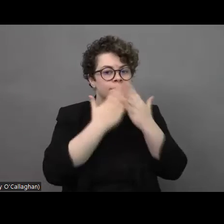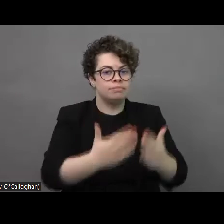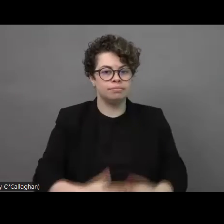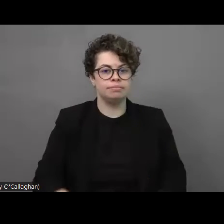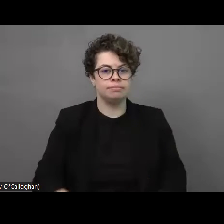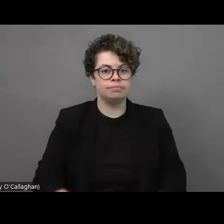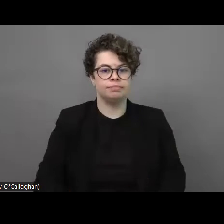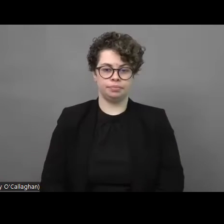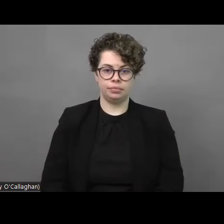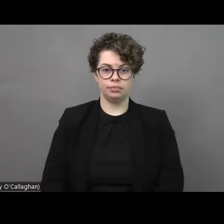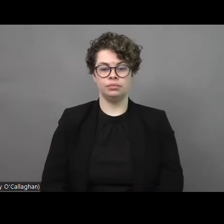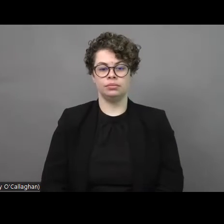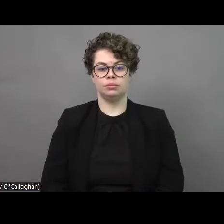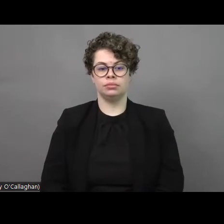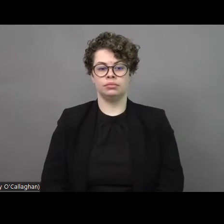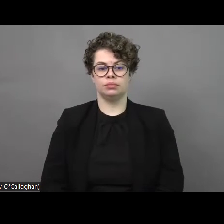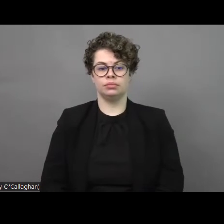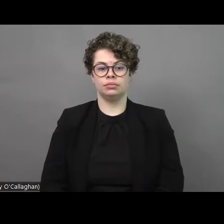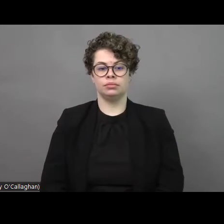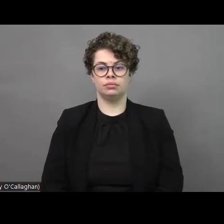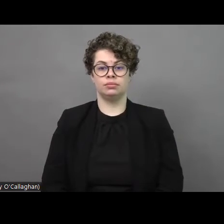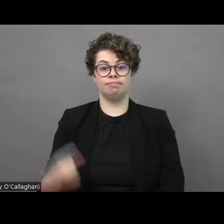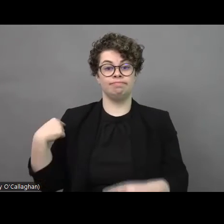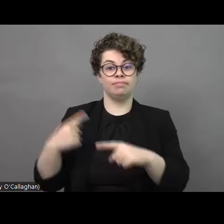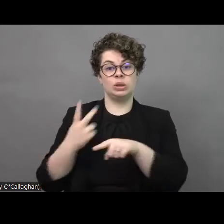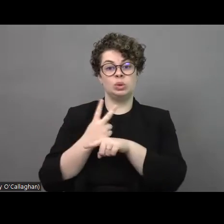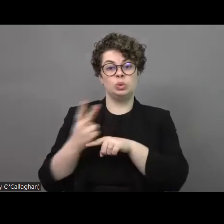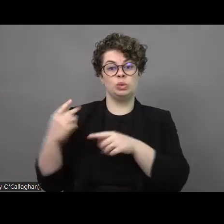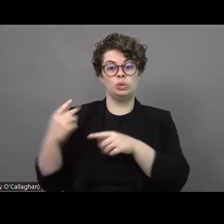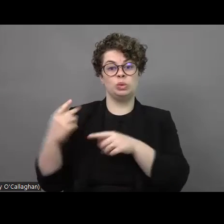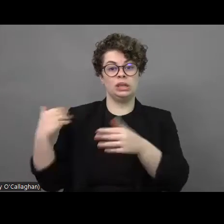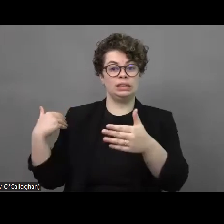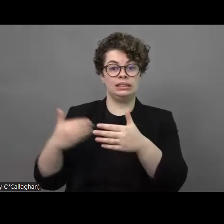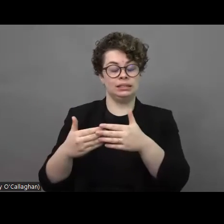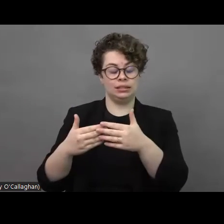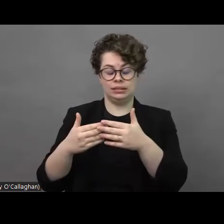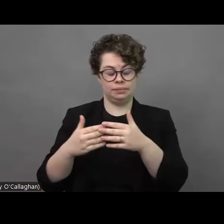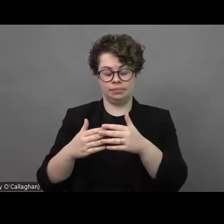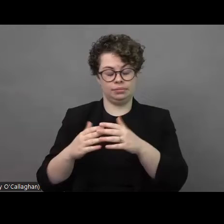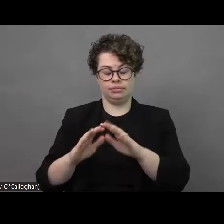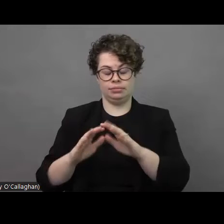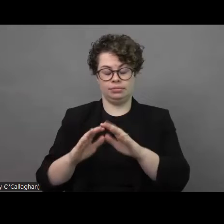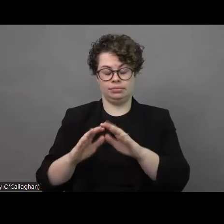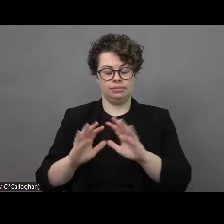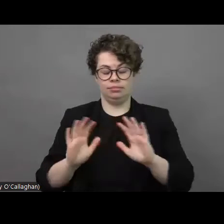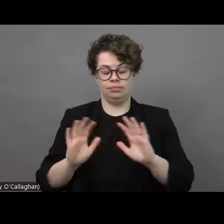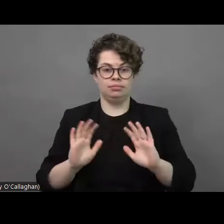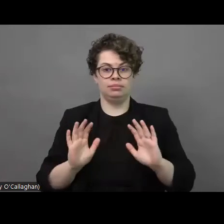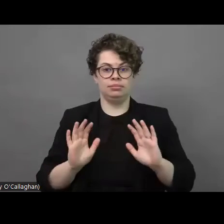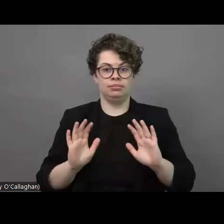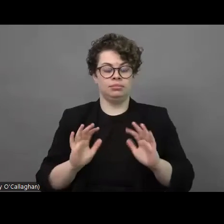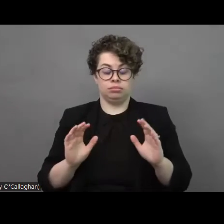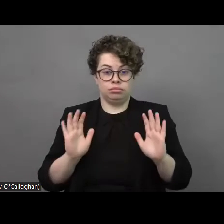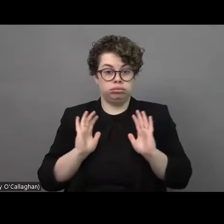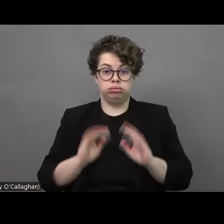We have seen two weeks of horror. And personally, right now,